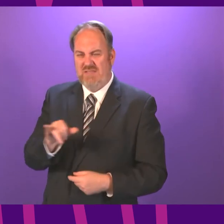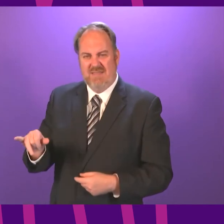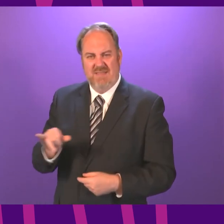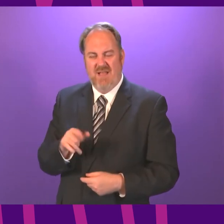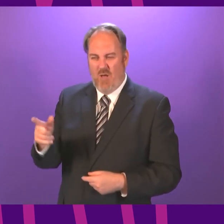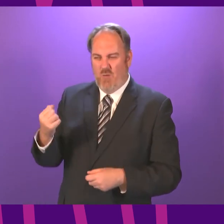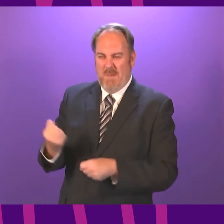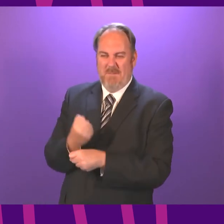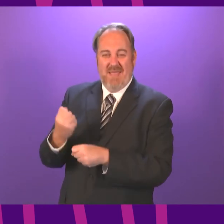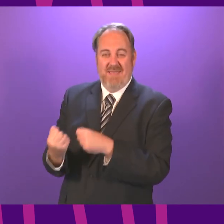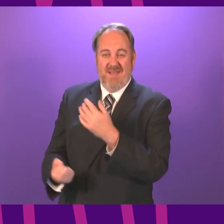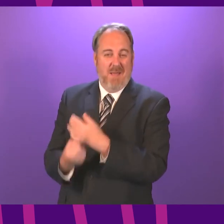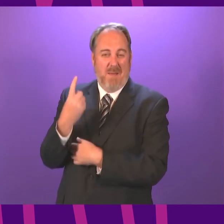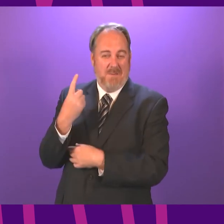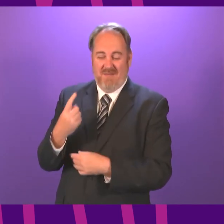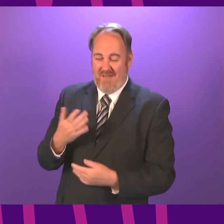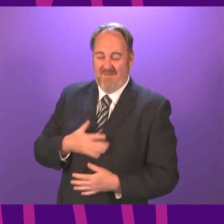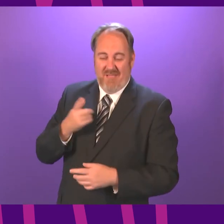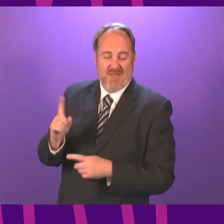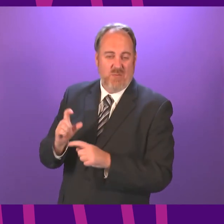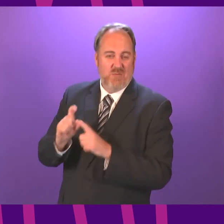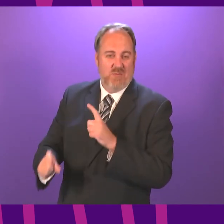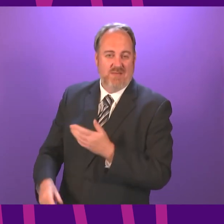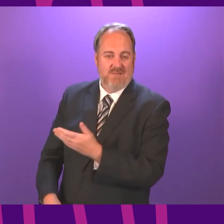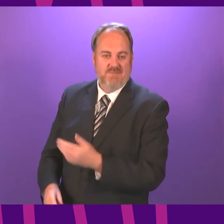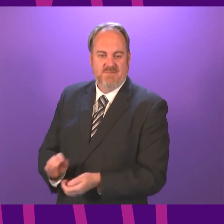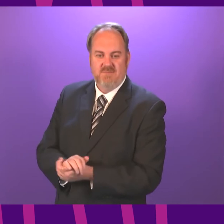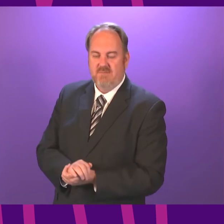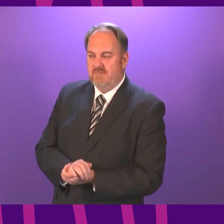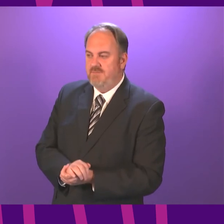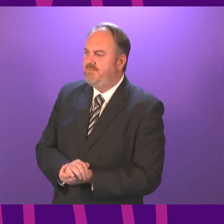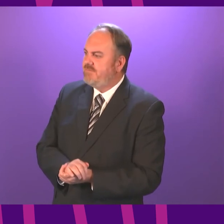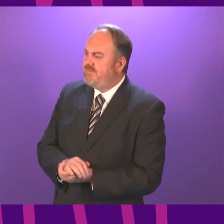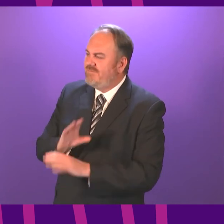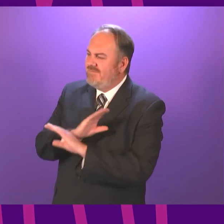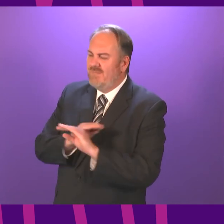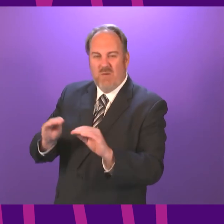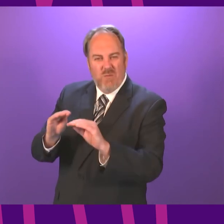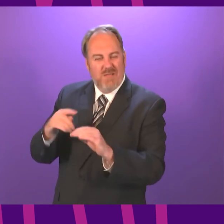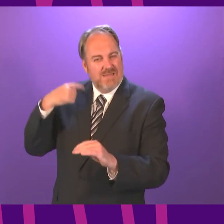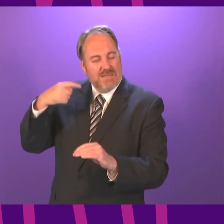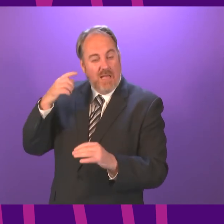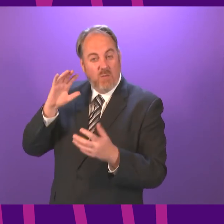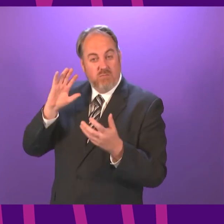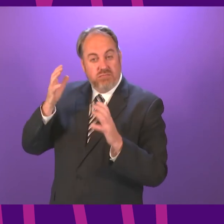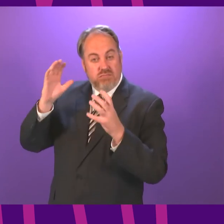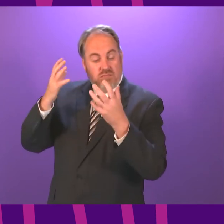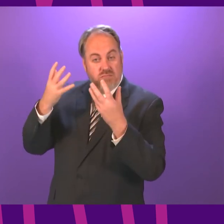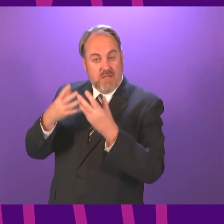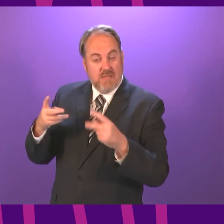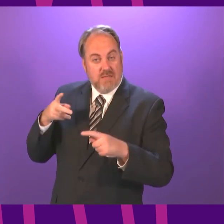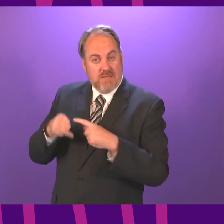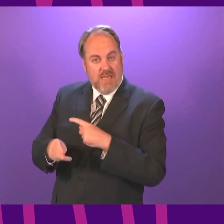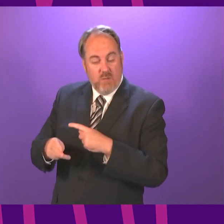just making it up as many of us now think? I'm not sure to what extent the Cabinet Secretary was able to understand that question.